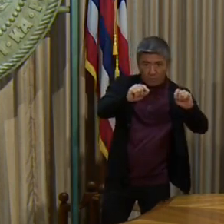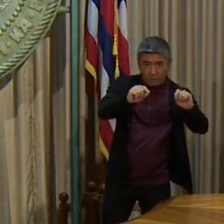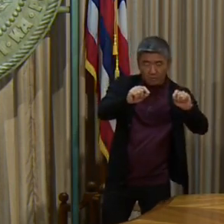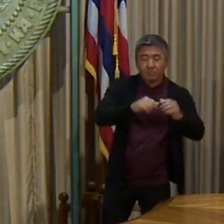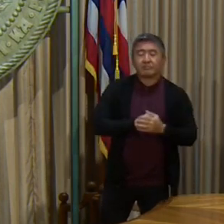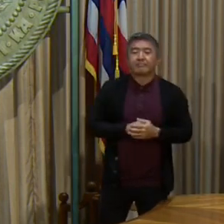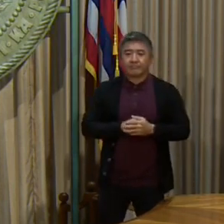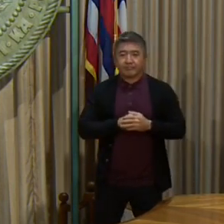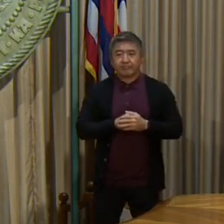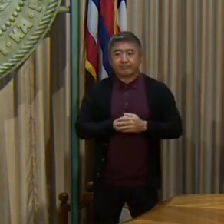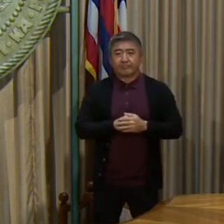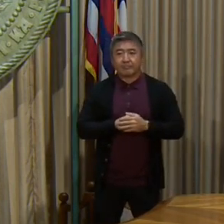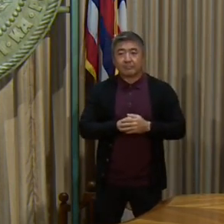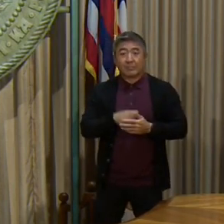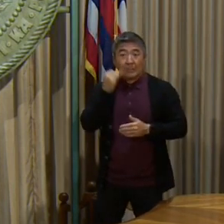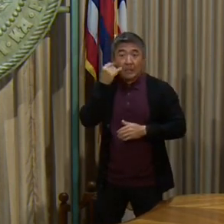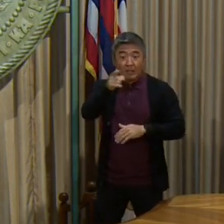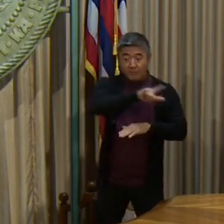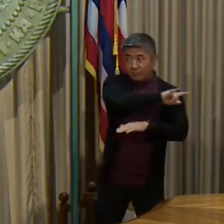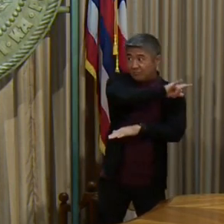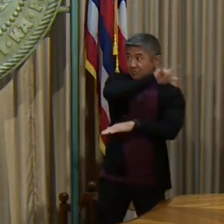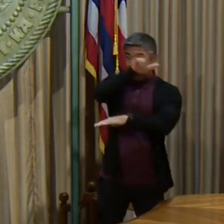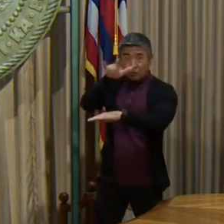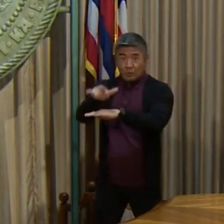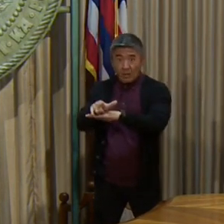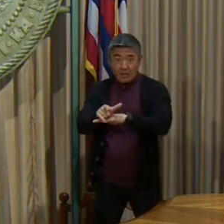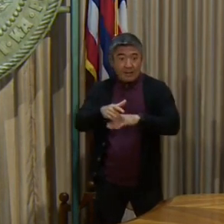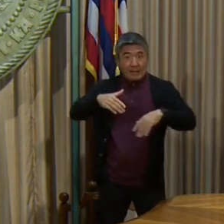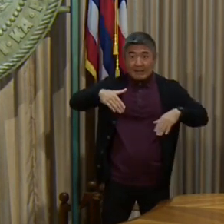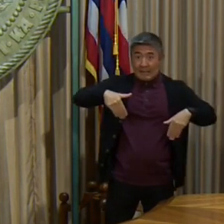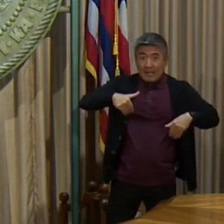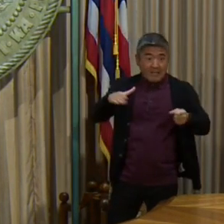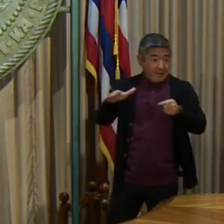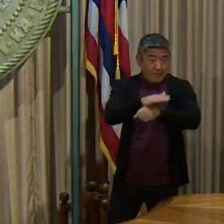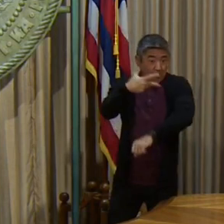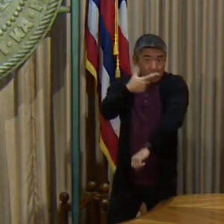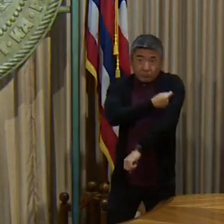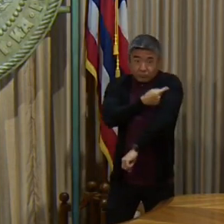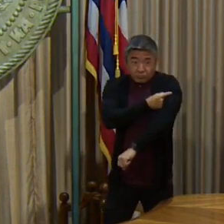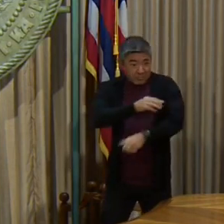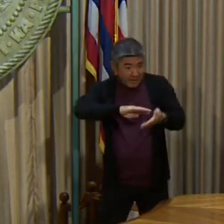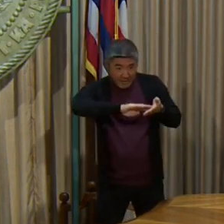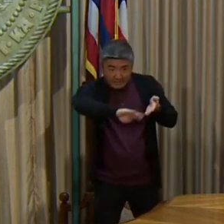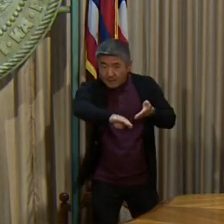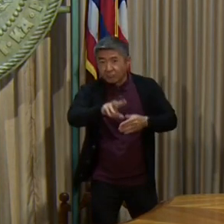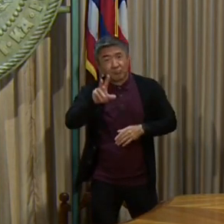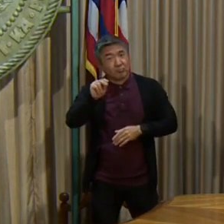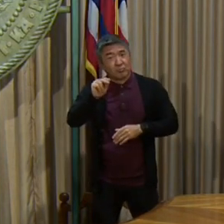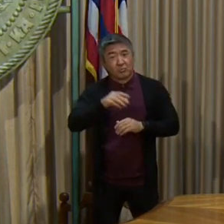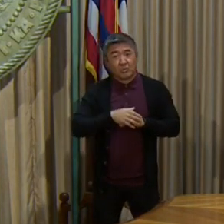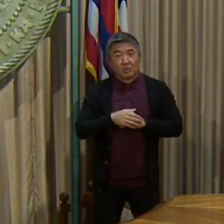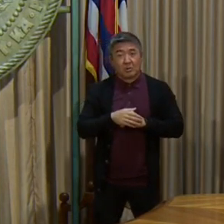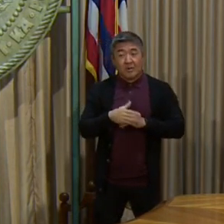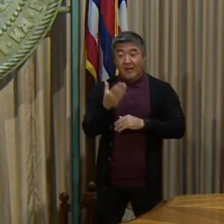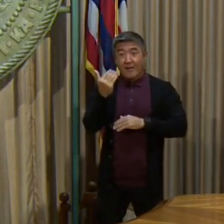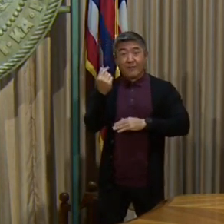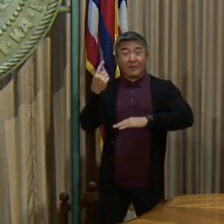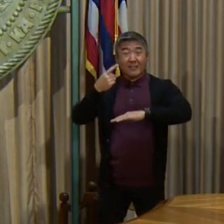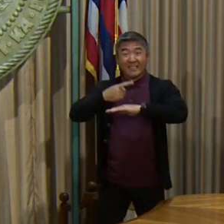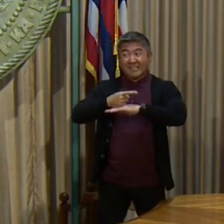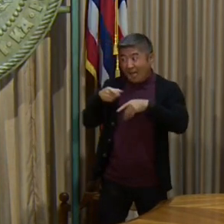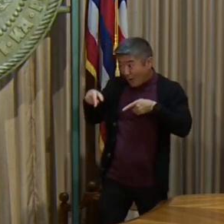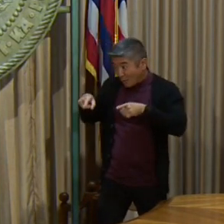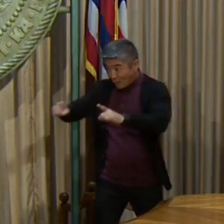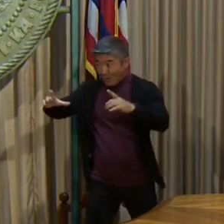travels prior to they are fully vaccinated, they will not receive the vaccination exception, even if they're 15 days within their travel period.